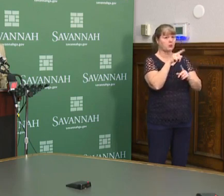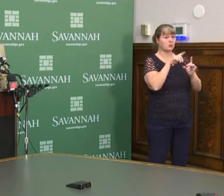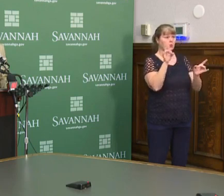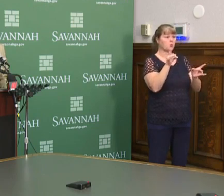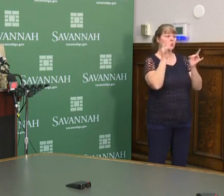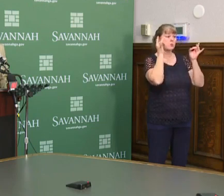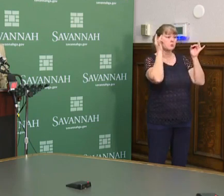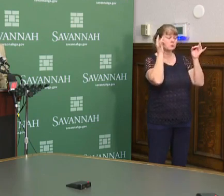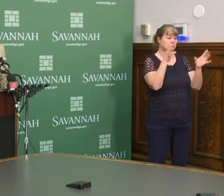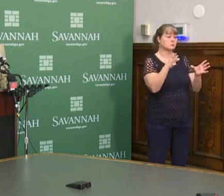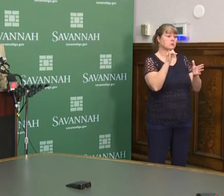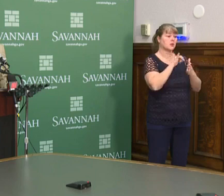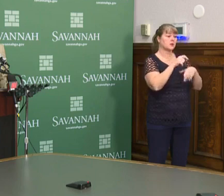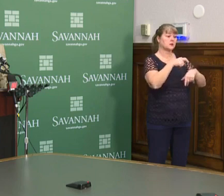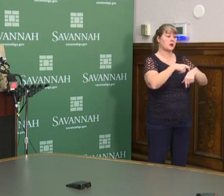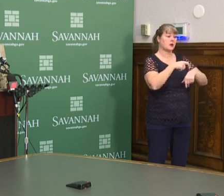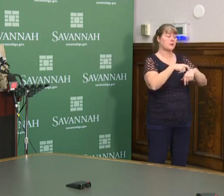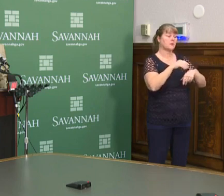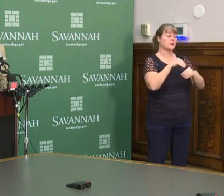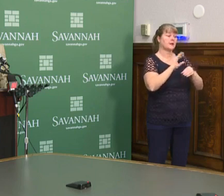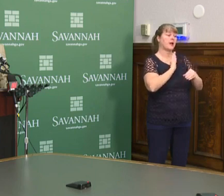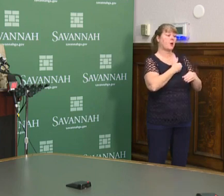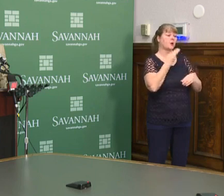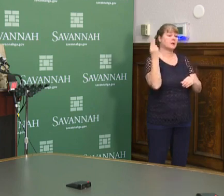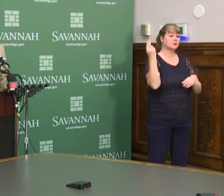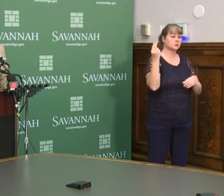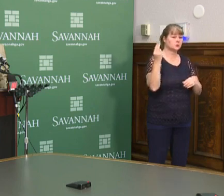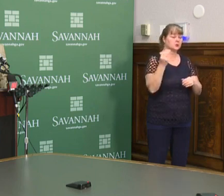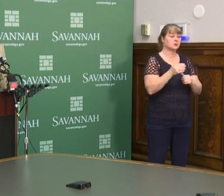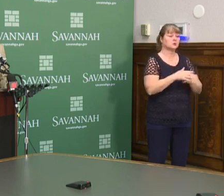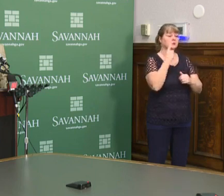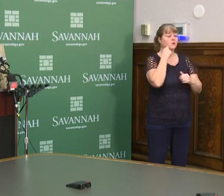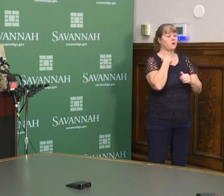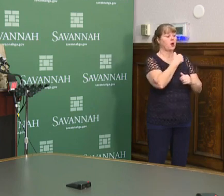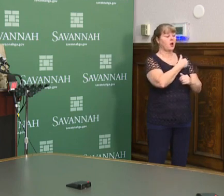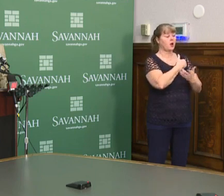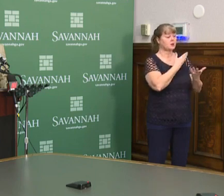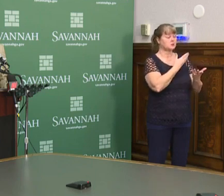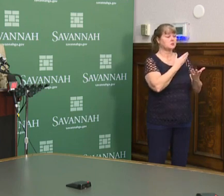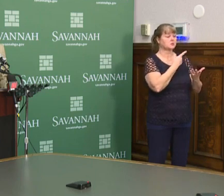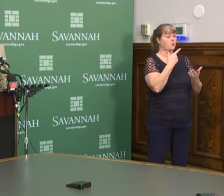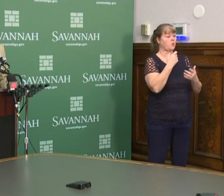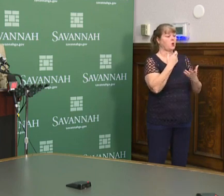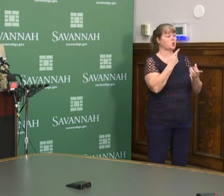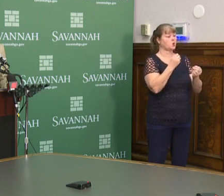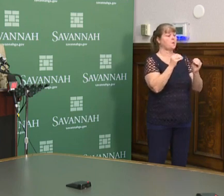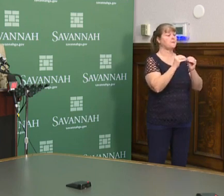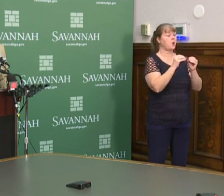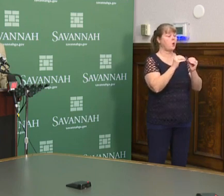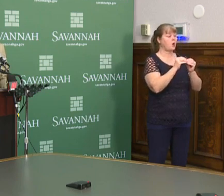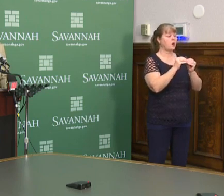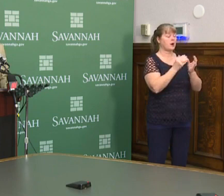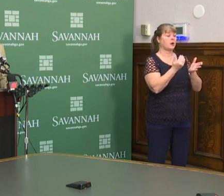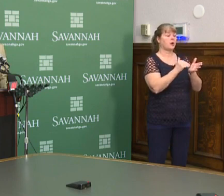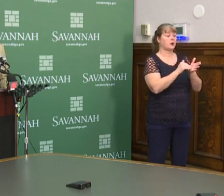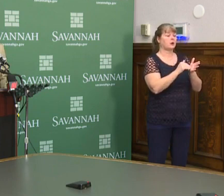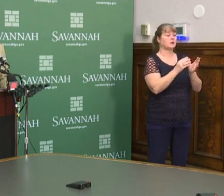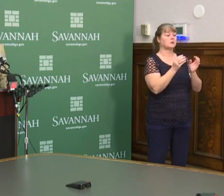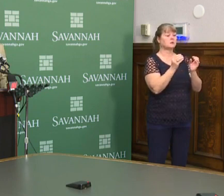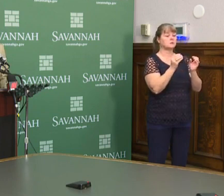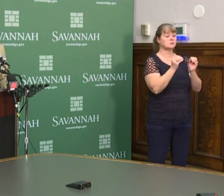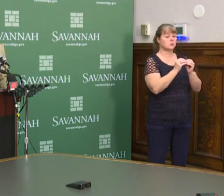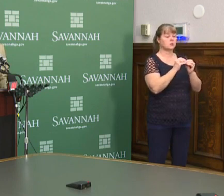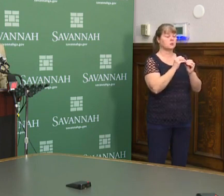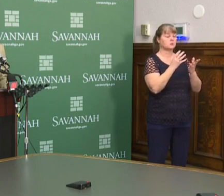devastating, um, time in our history. So for us, we will want to do some more again. Um,